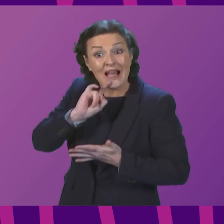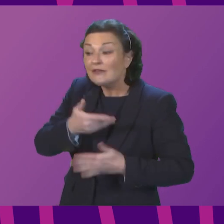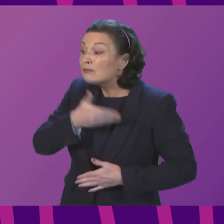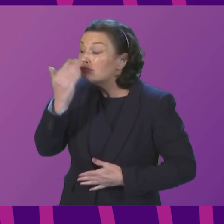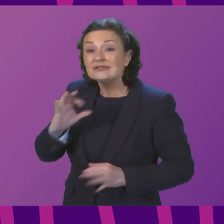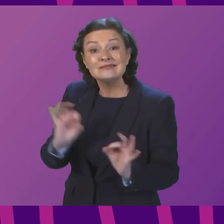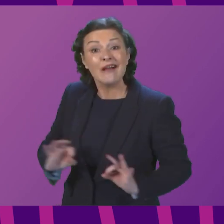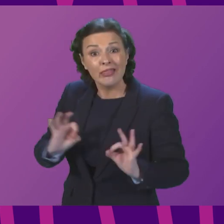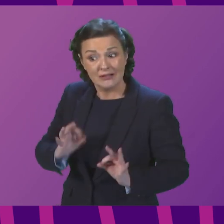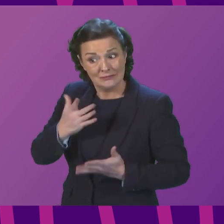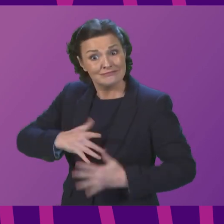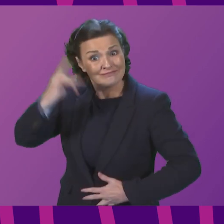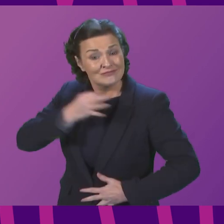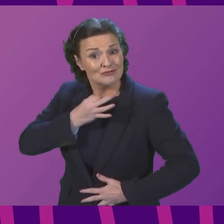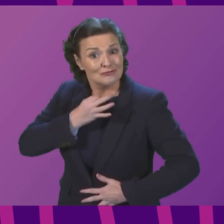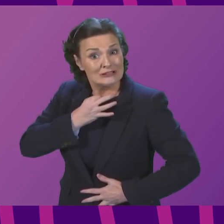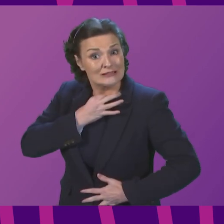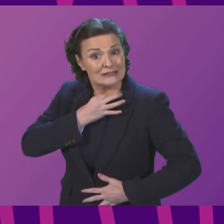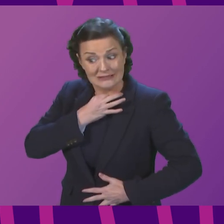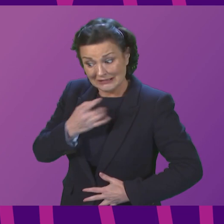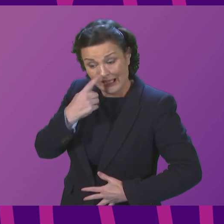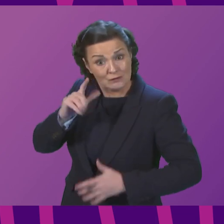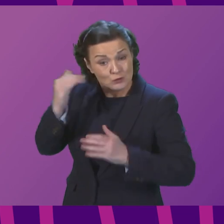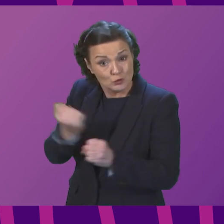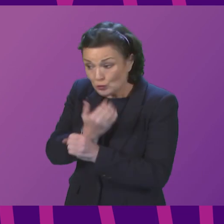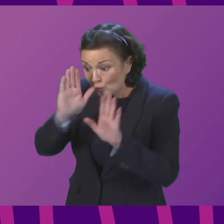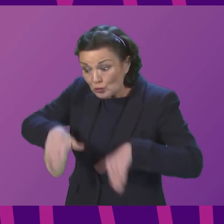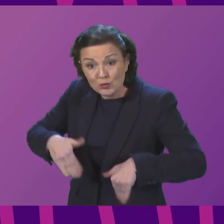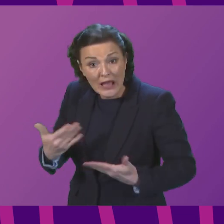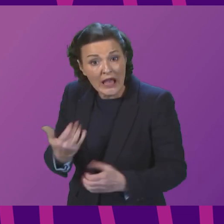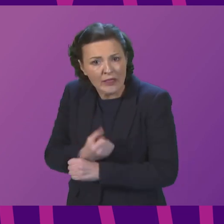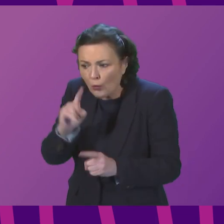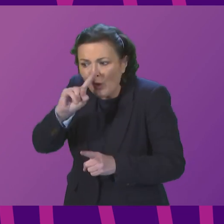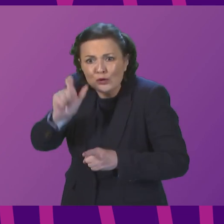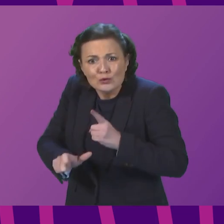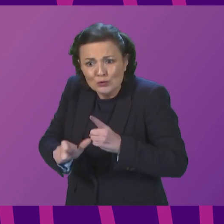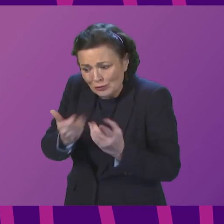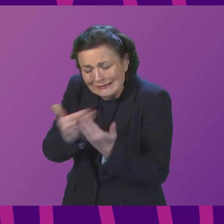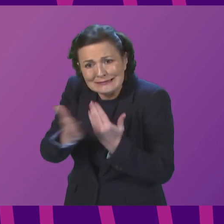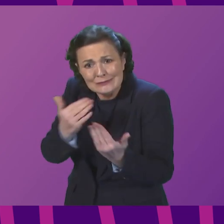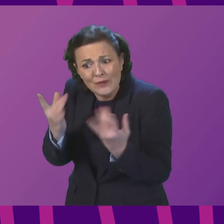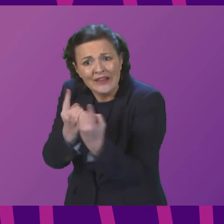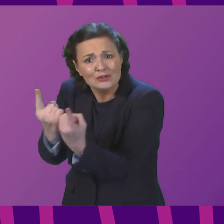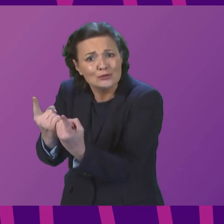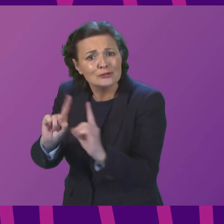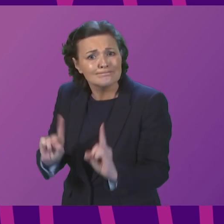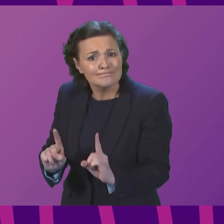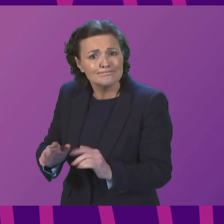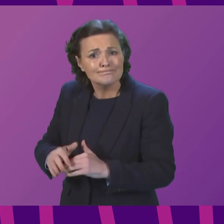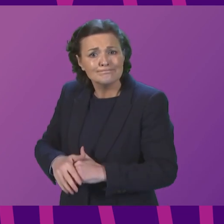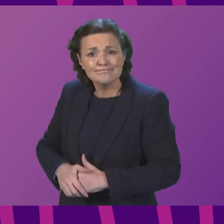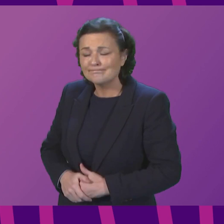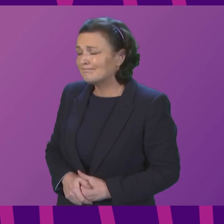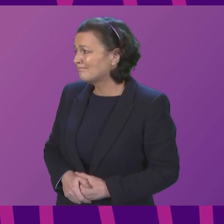services for individuals. What urgent action is the government taking now to address these challenges? I welcome